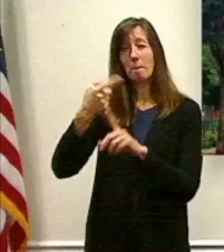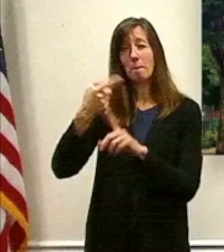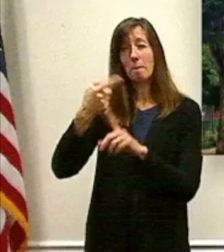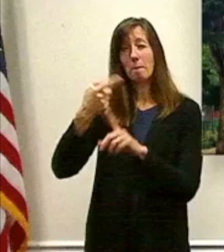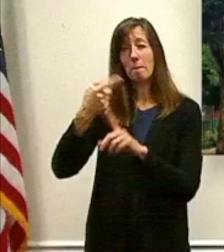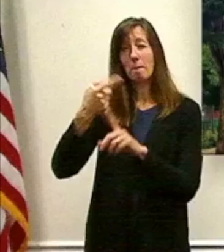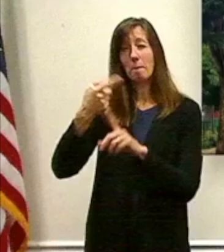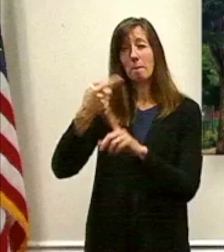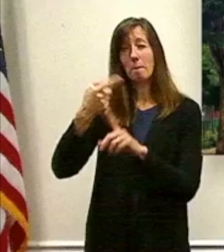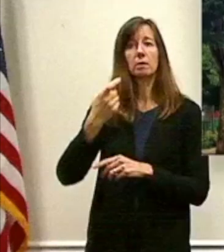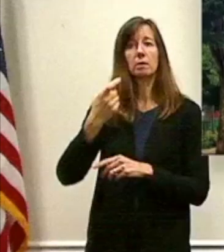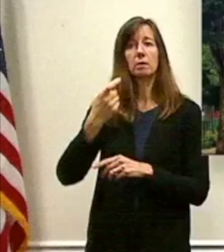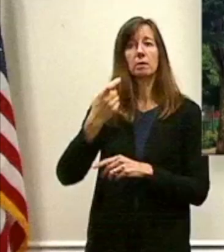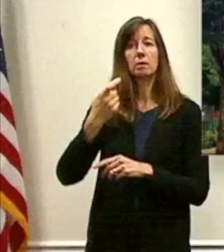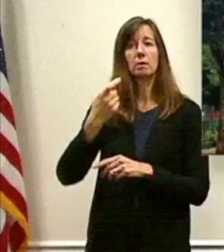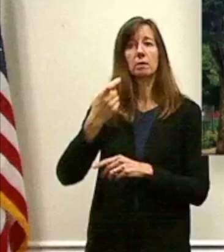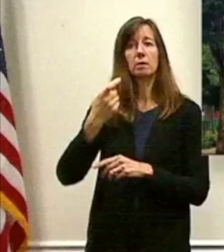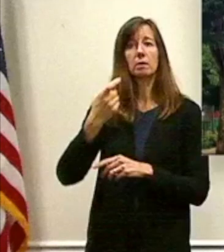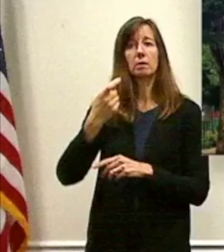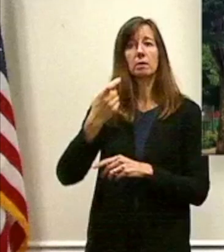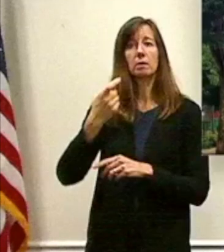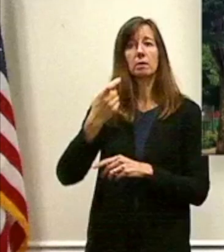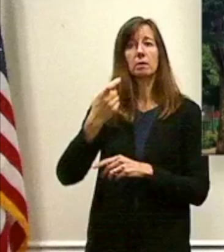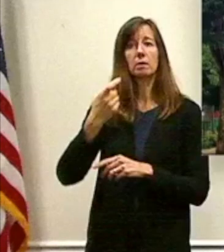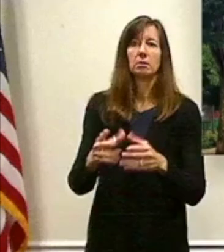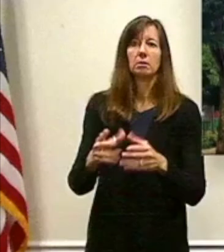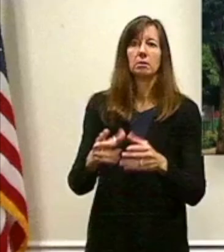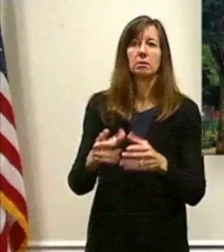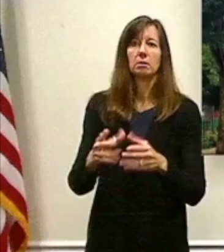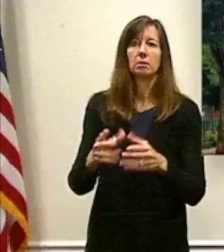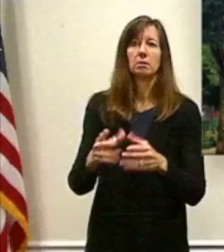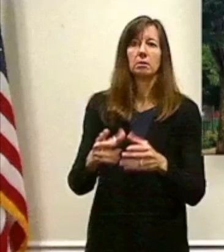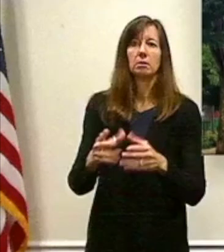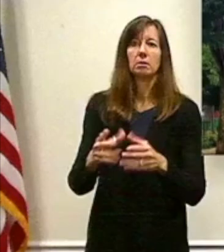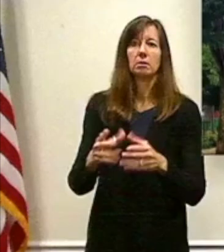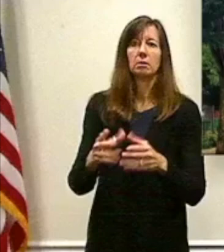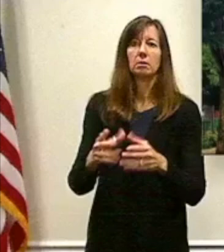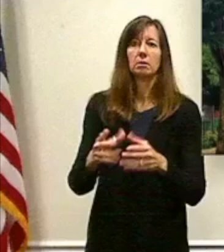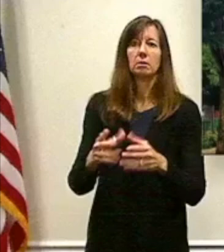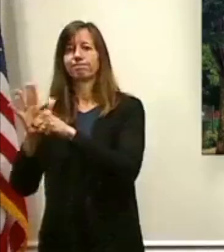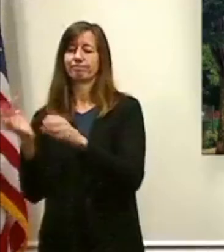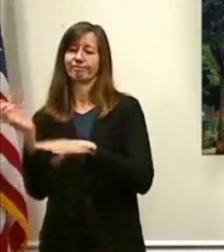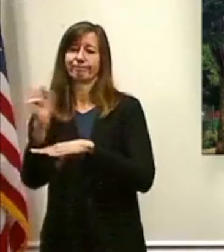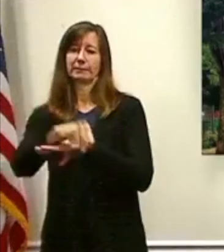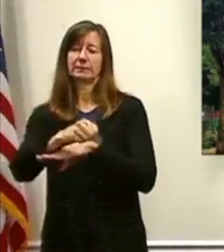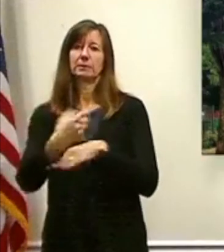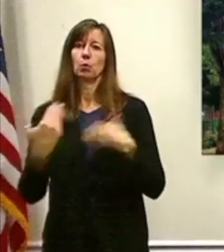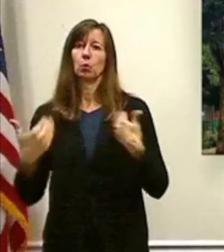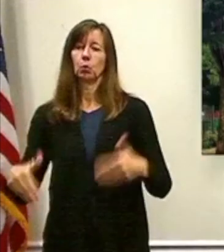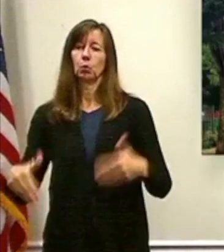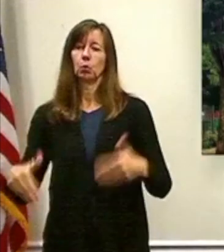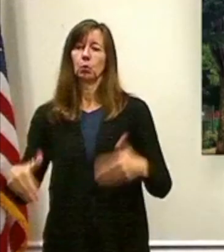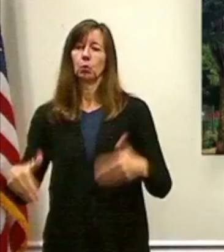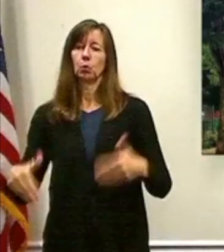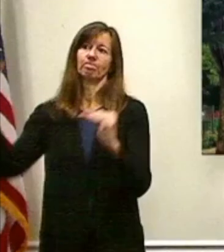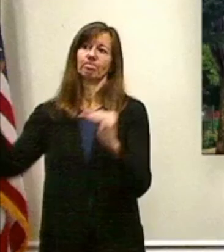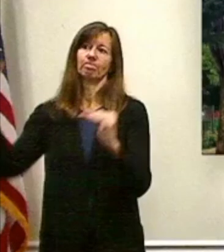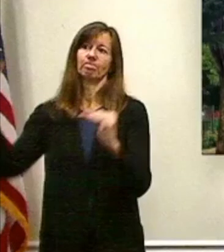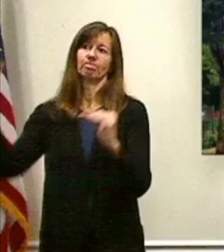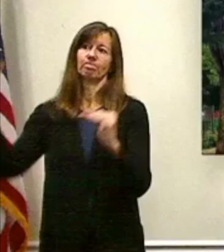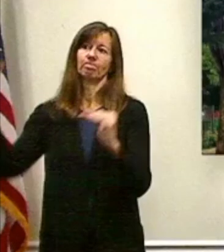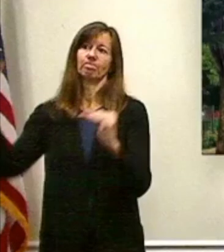course, the COVID-19 pandemic has eclipsed that as a public health concern and